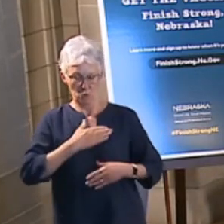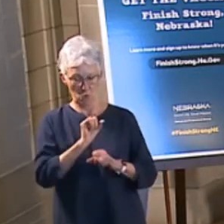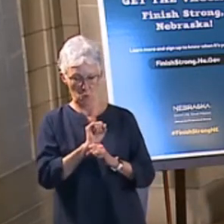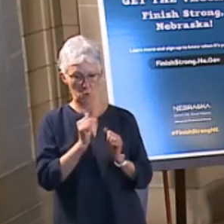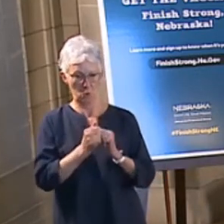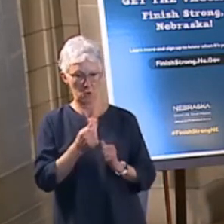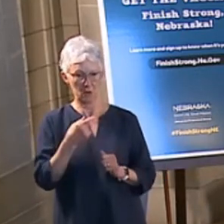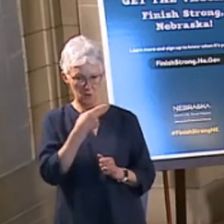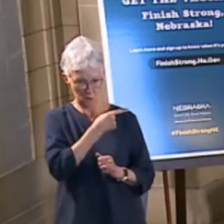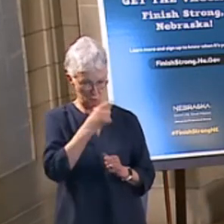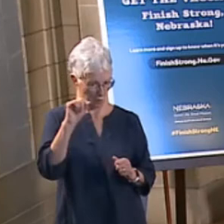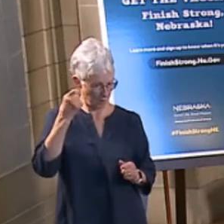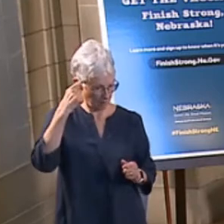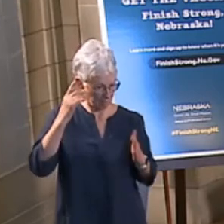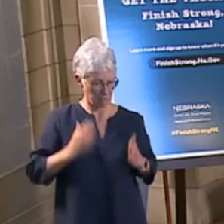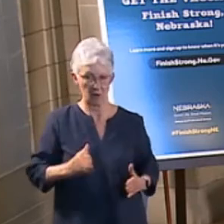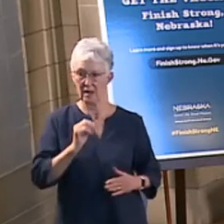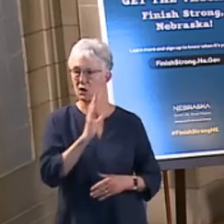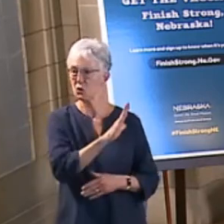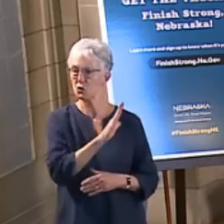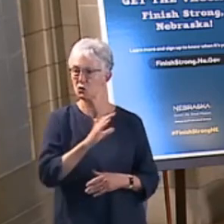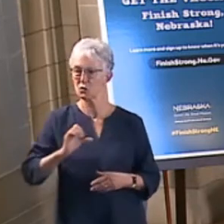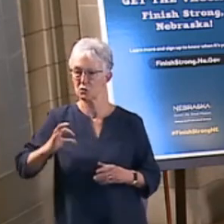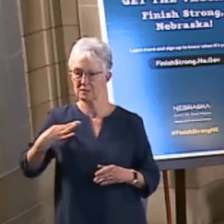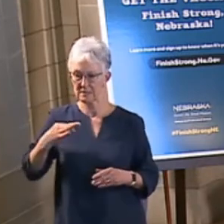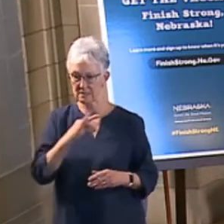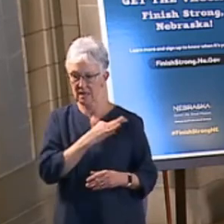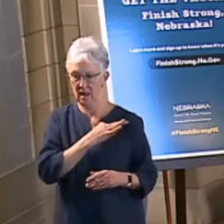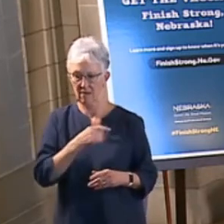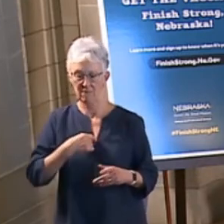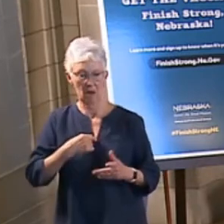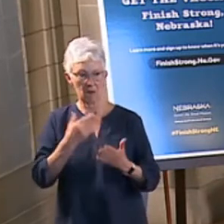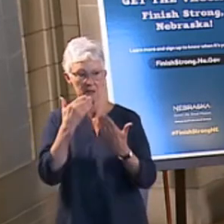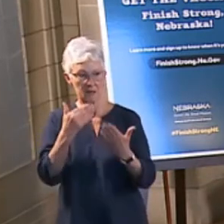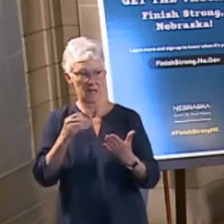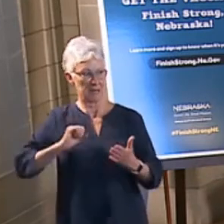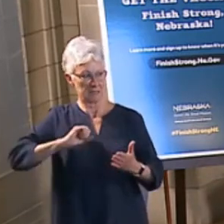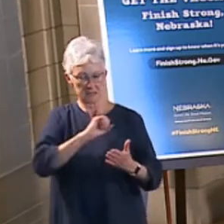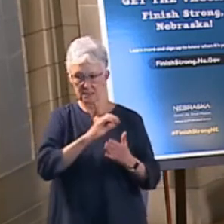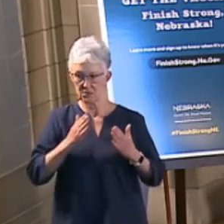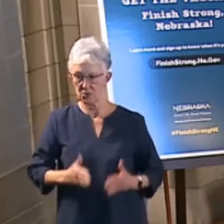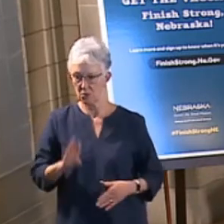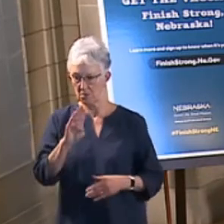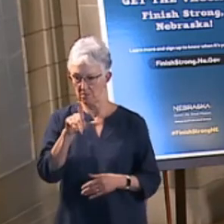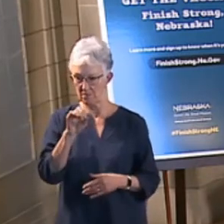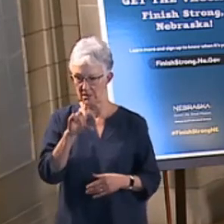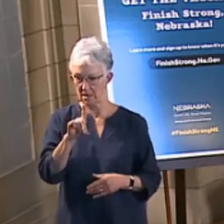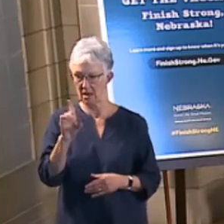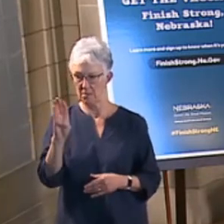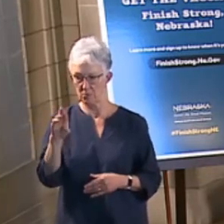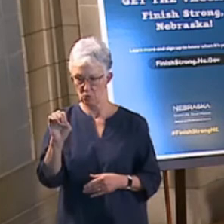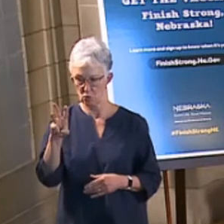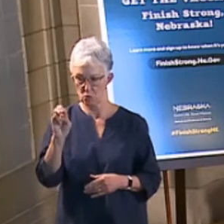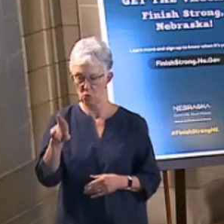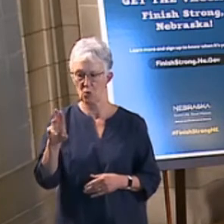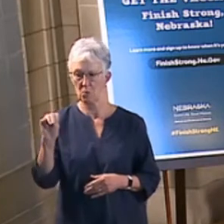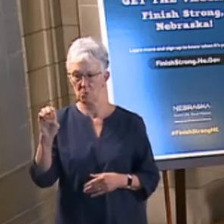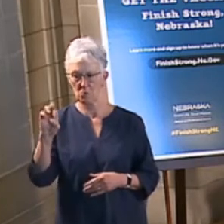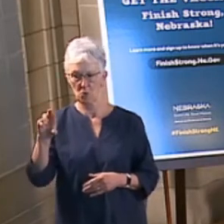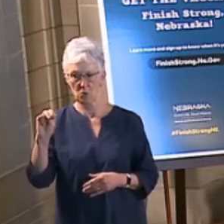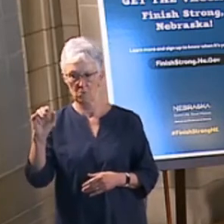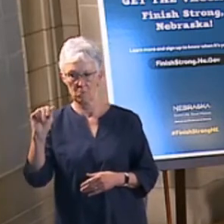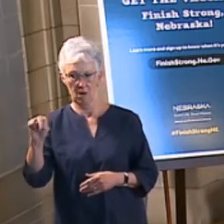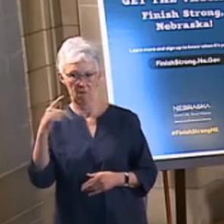I also want to thank Senators Blood, Brewer, Greggert, Mermin for sponsoring this